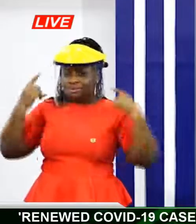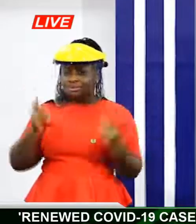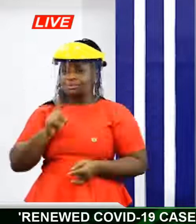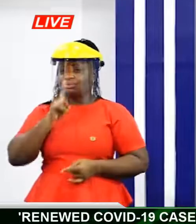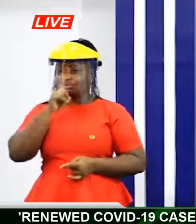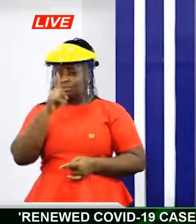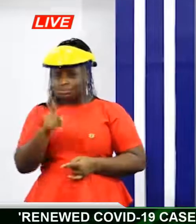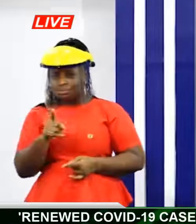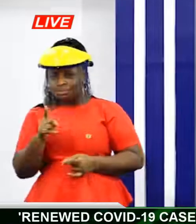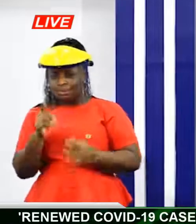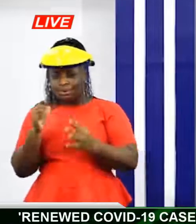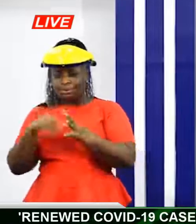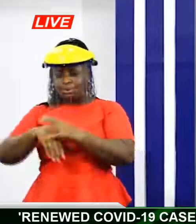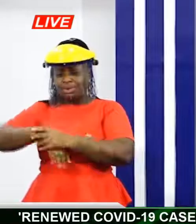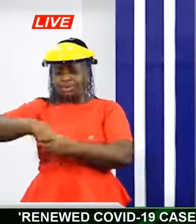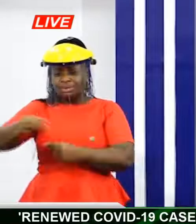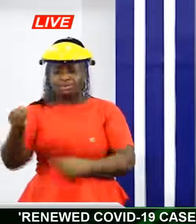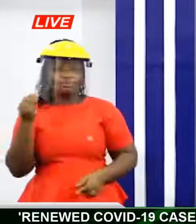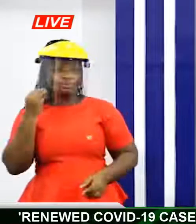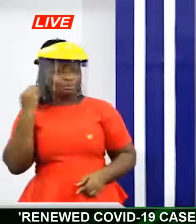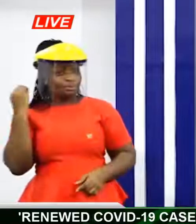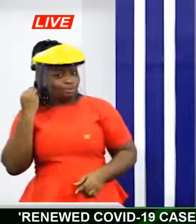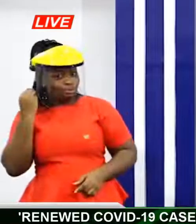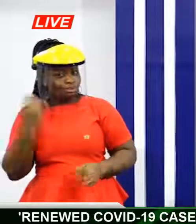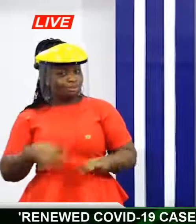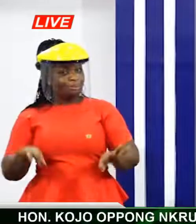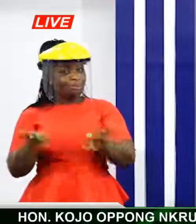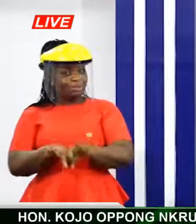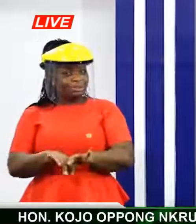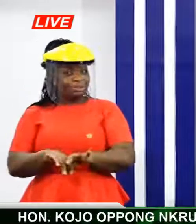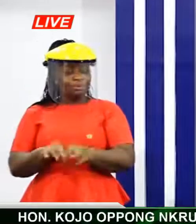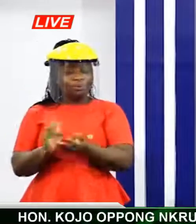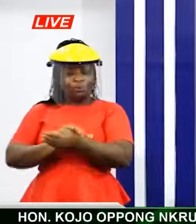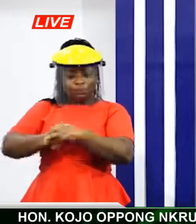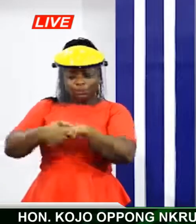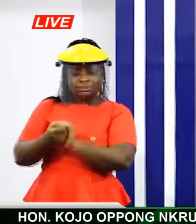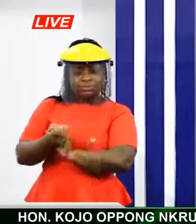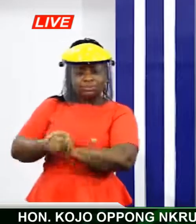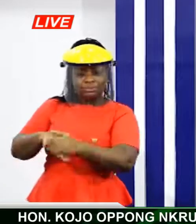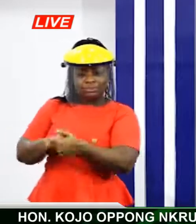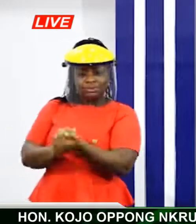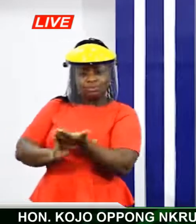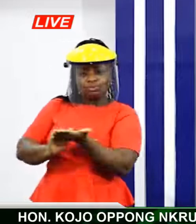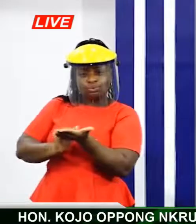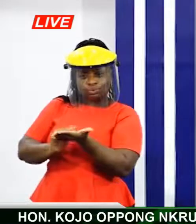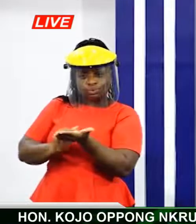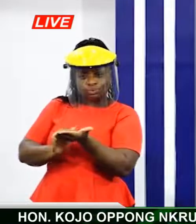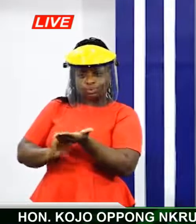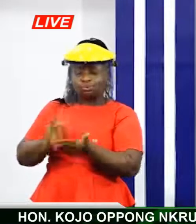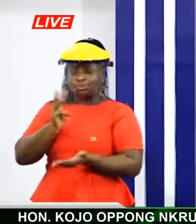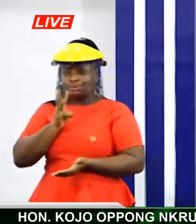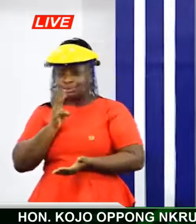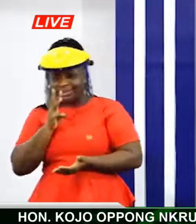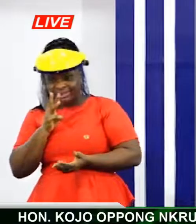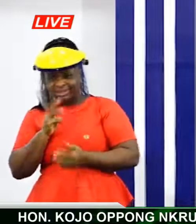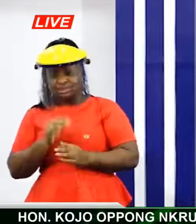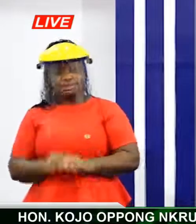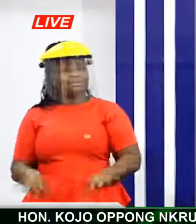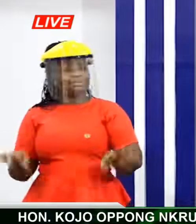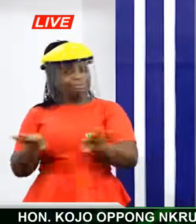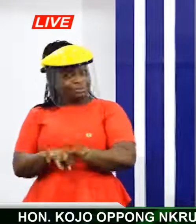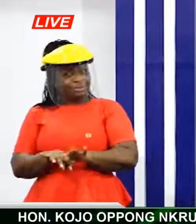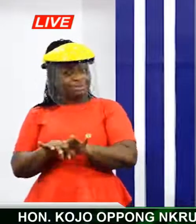when you're stepping out of your home is key. Washing of hands with soap under running water regularly